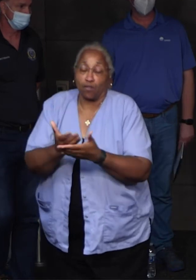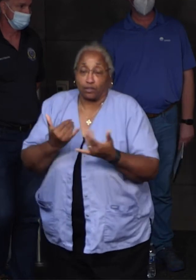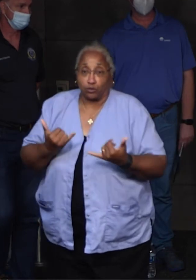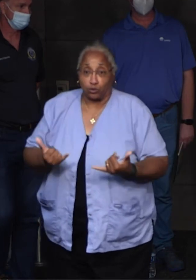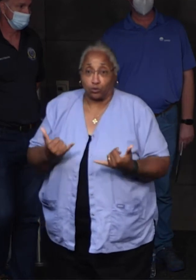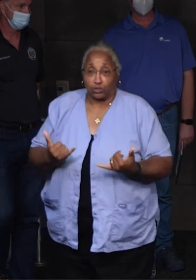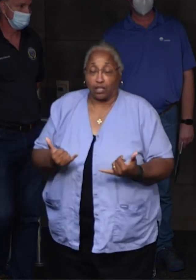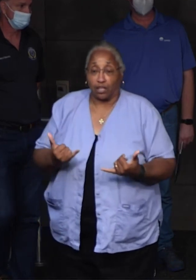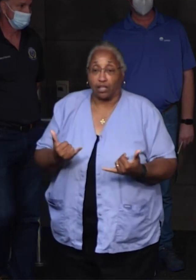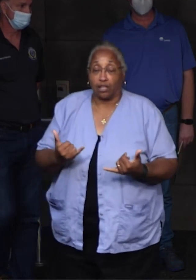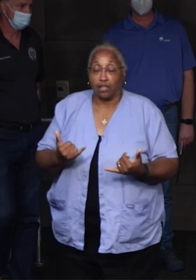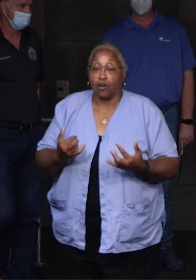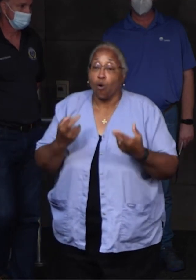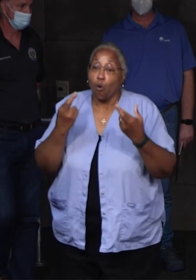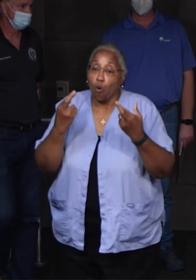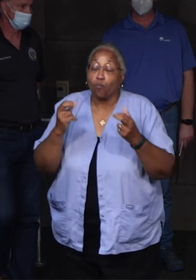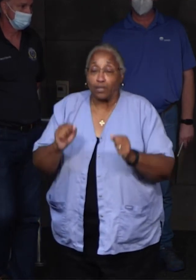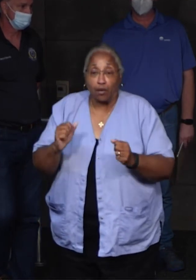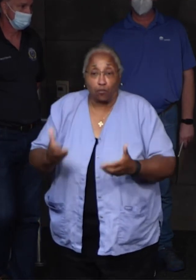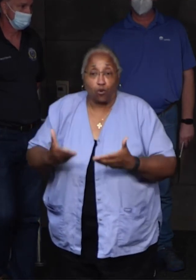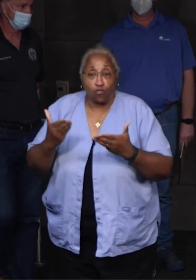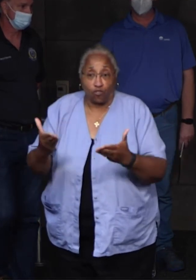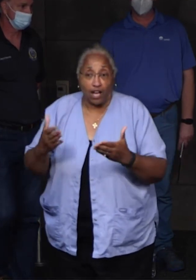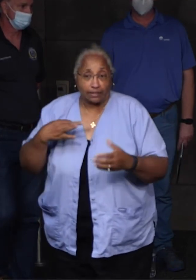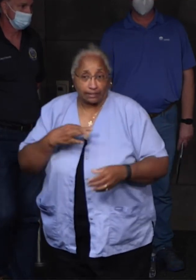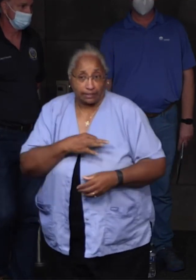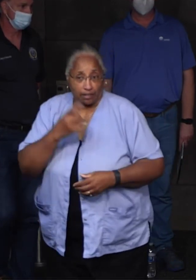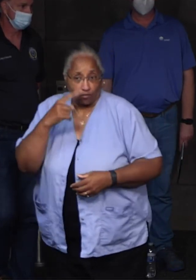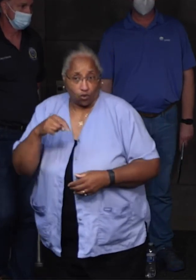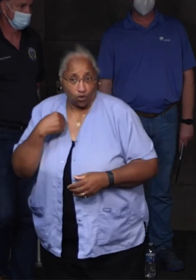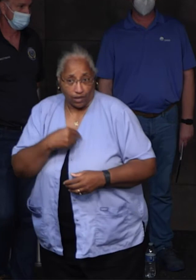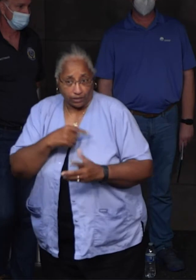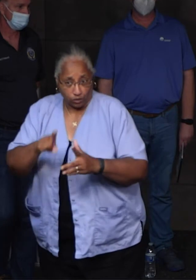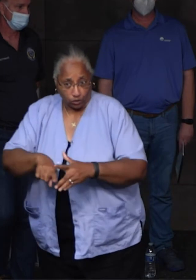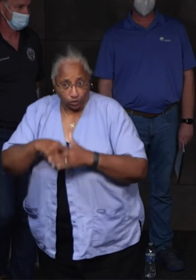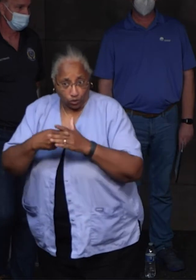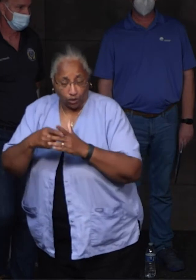Hopefully, we'll be able to provide staffing for us beginning tomorrow.